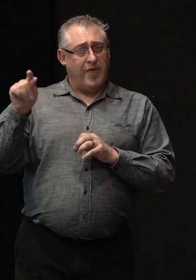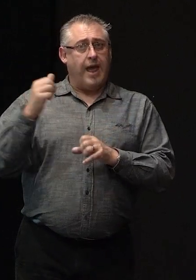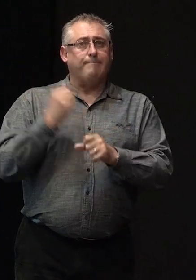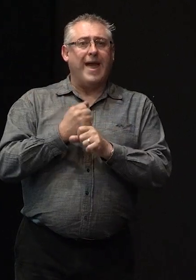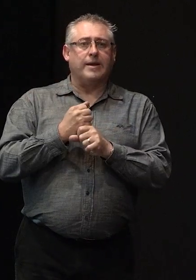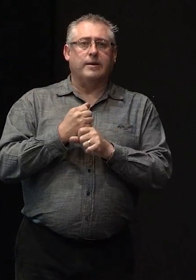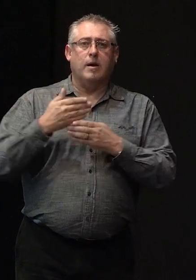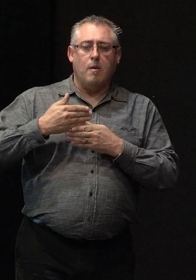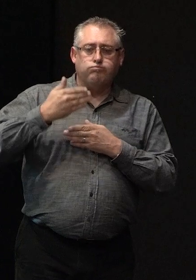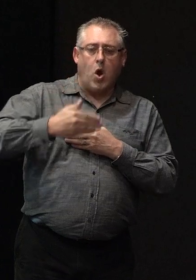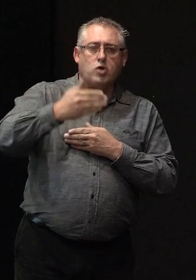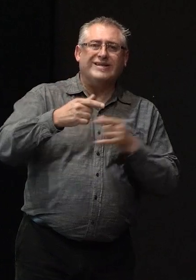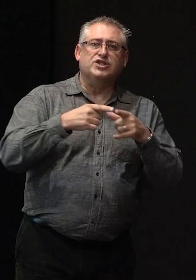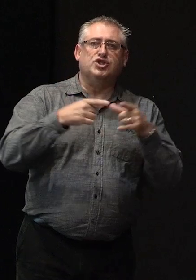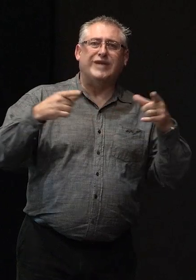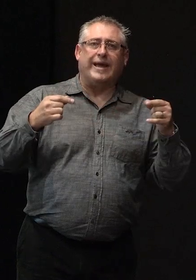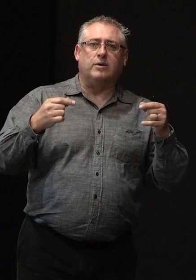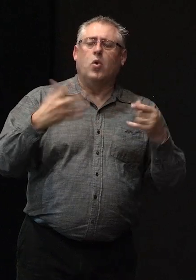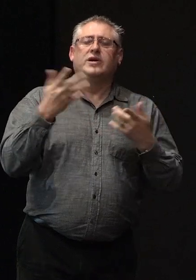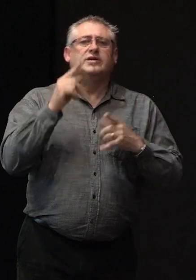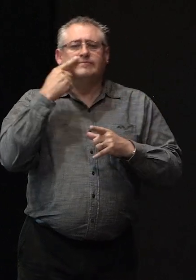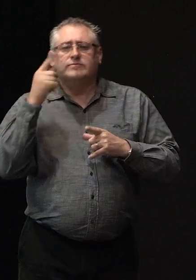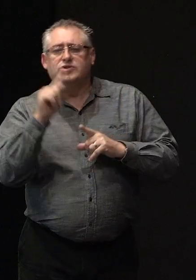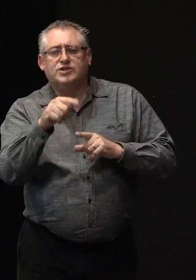and if so who's responsible